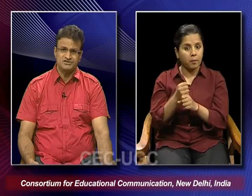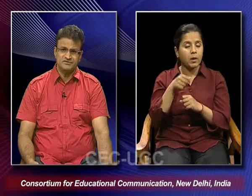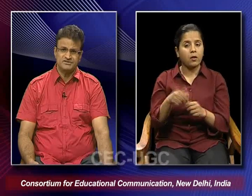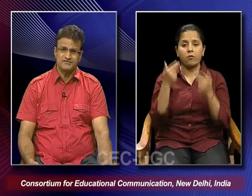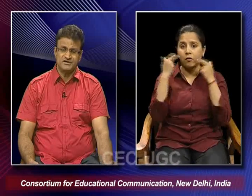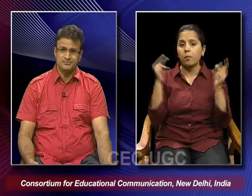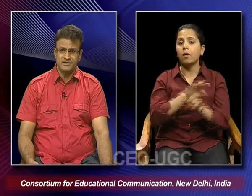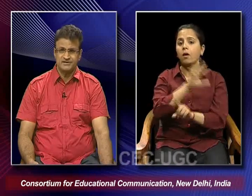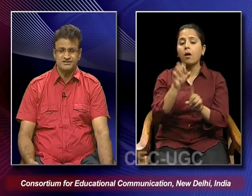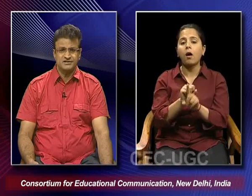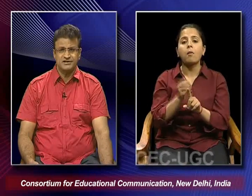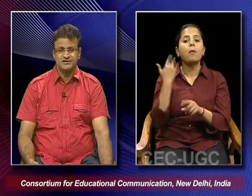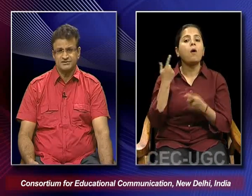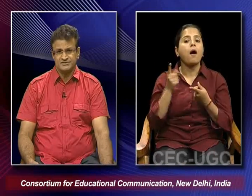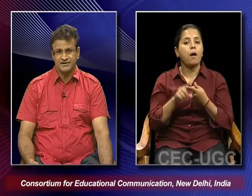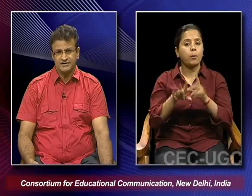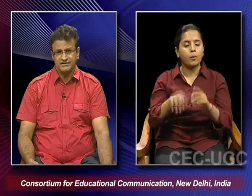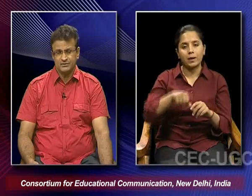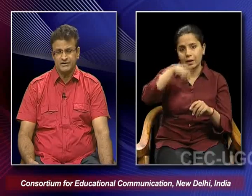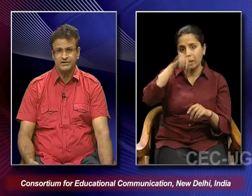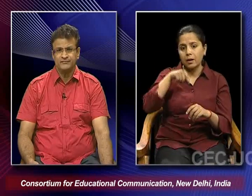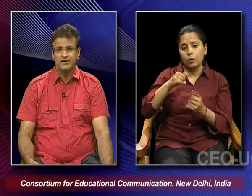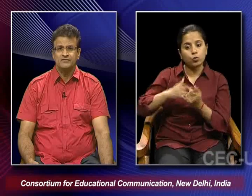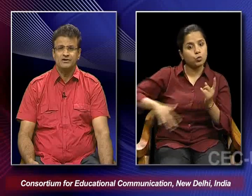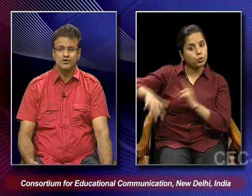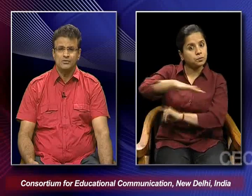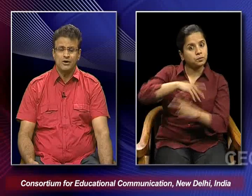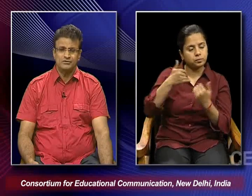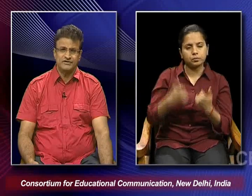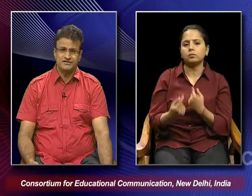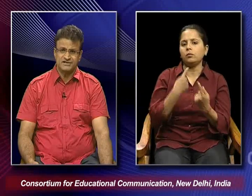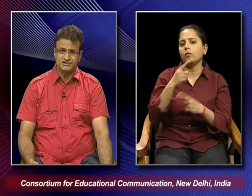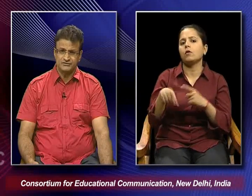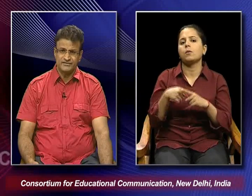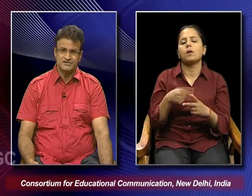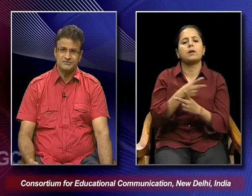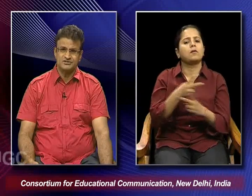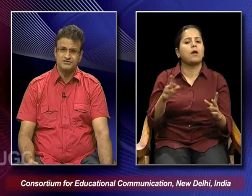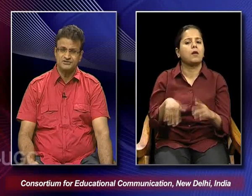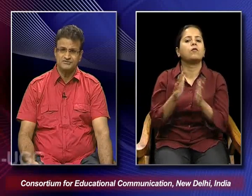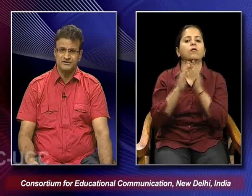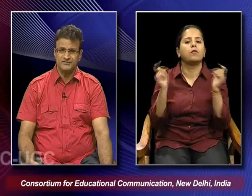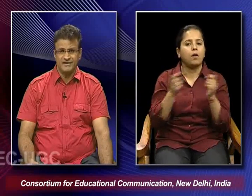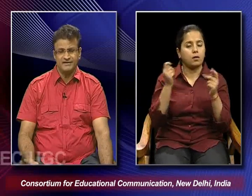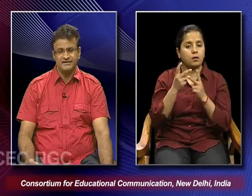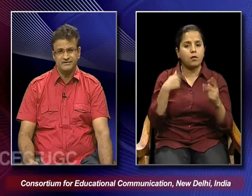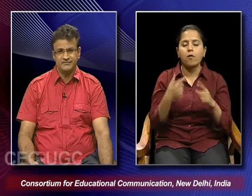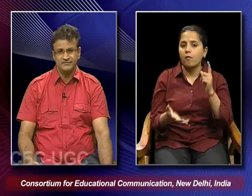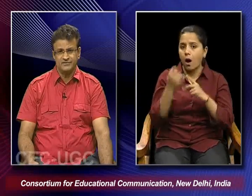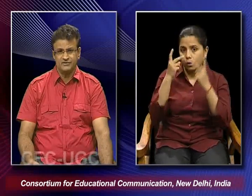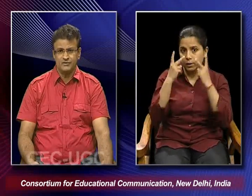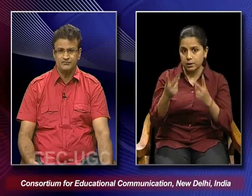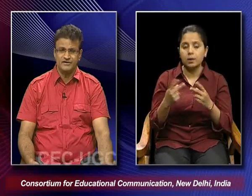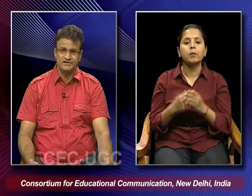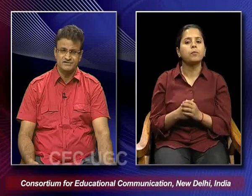culture which have taken place in the Indian society and today we will talk about the various kinds of festivals which we find in the